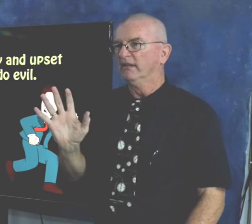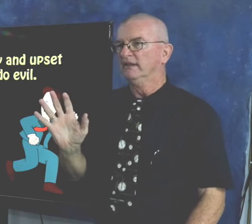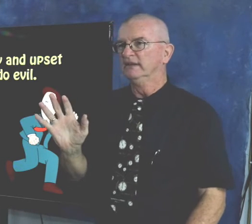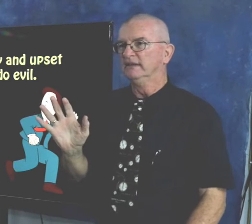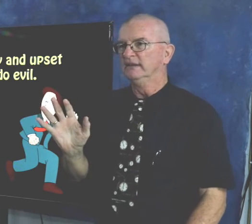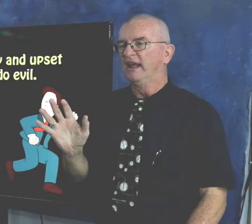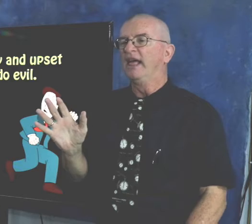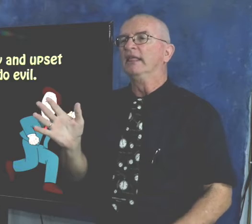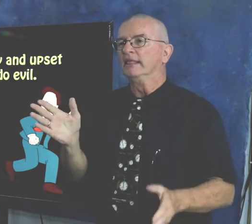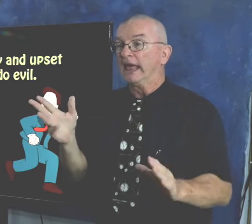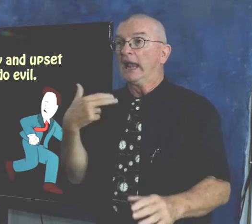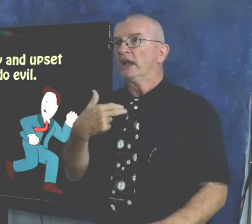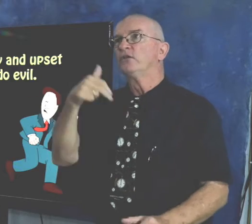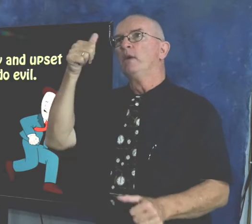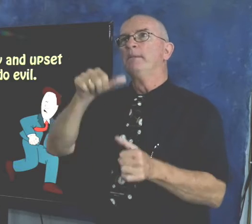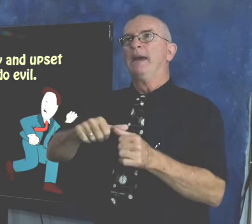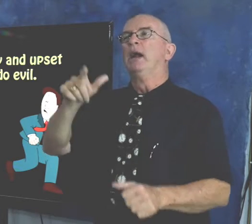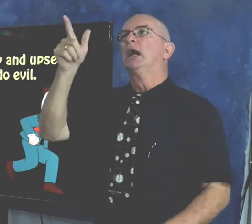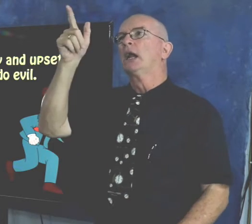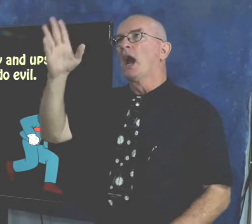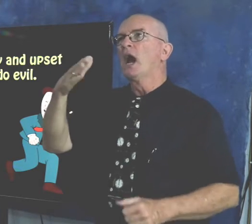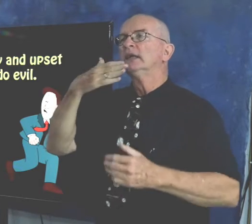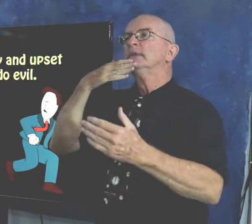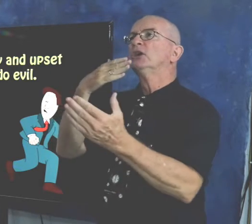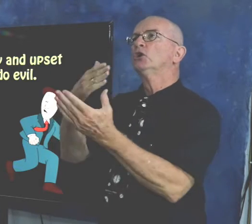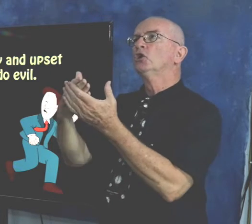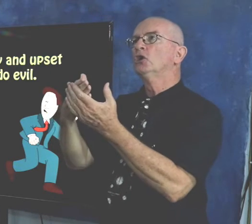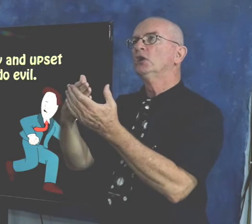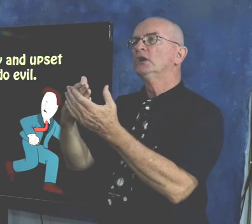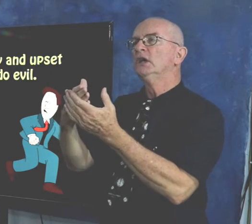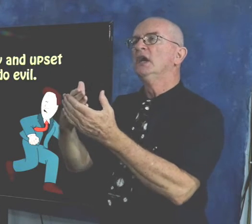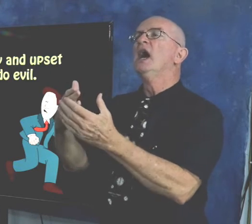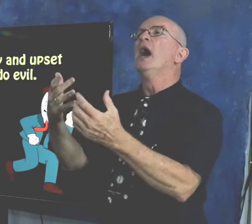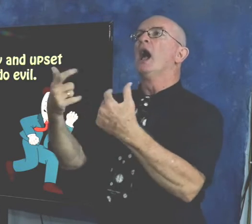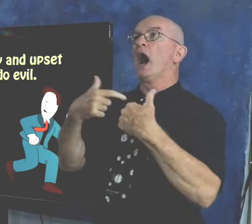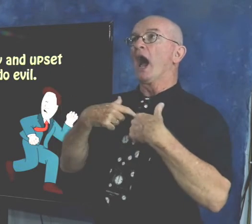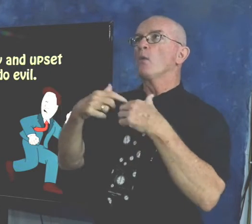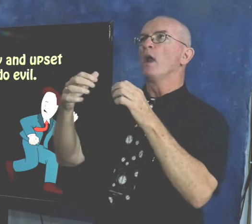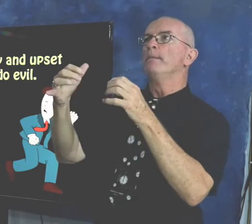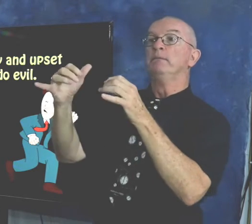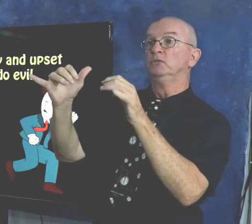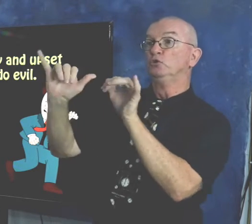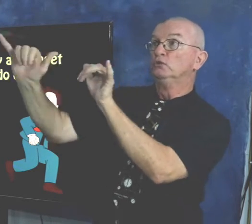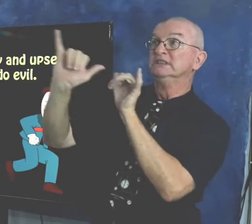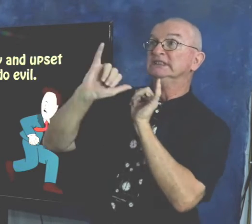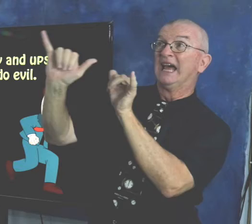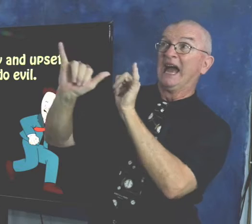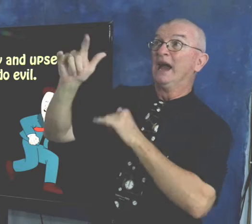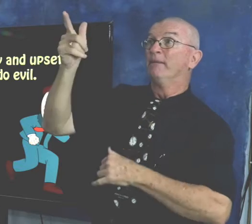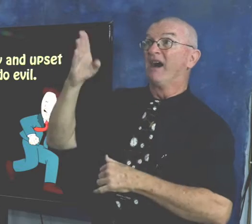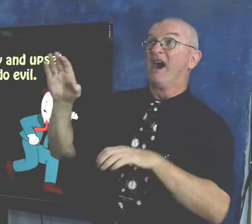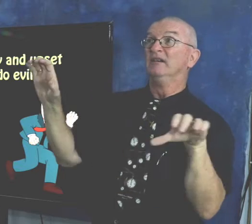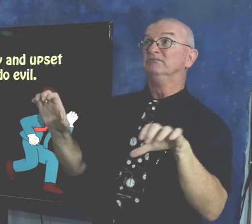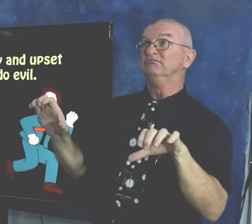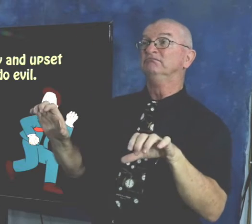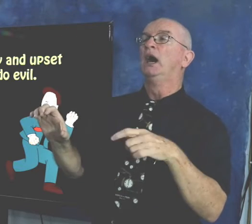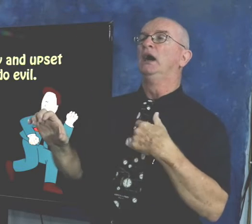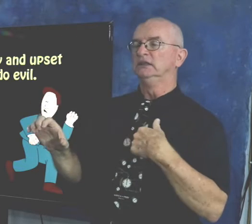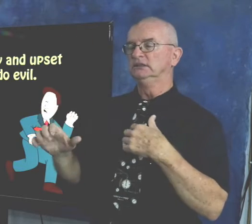I don't want to do evil. I have to remember that God is good and I want to be the same as